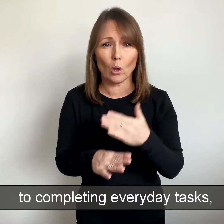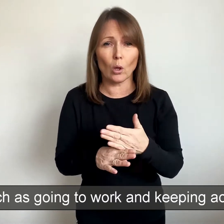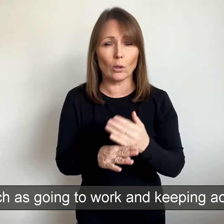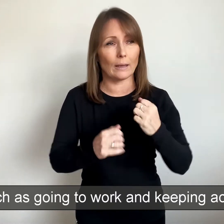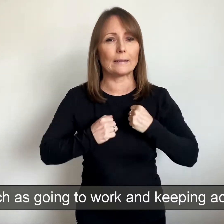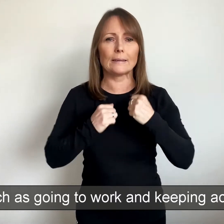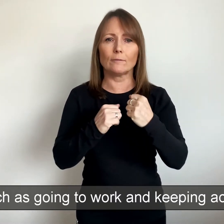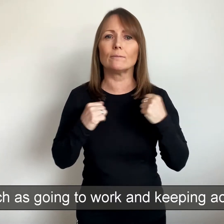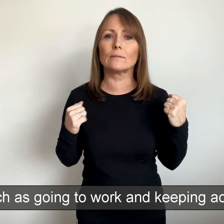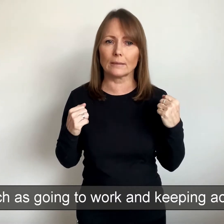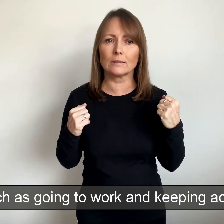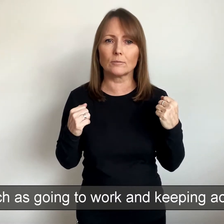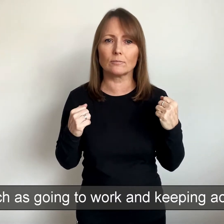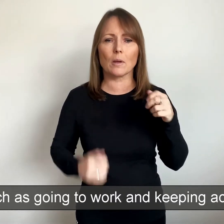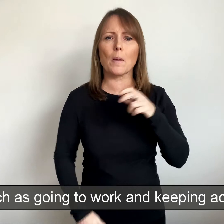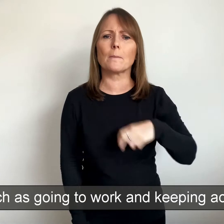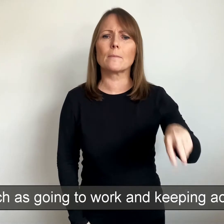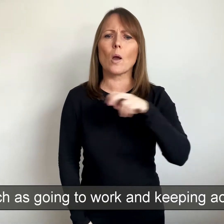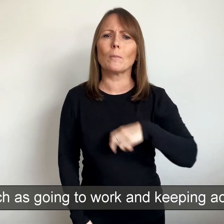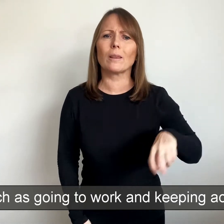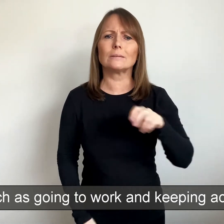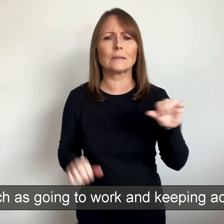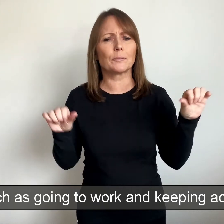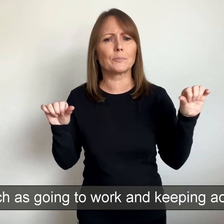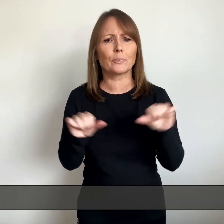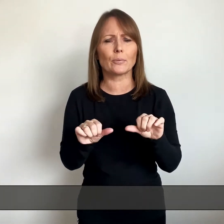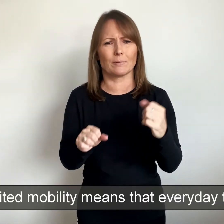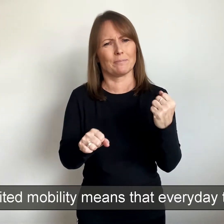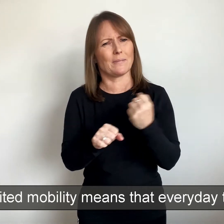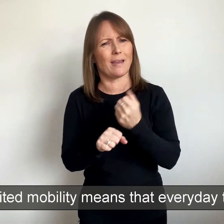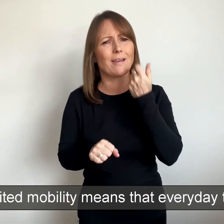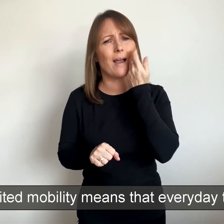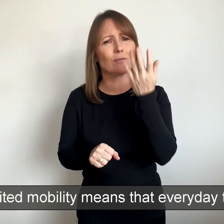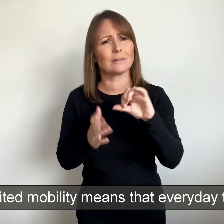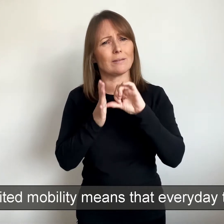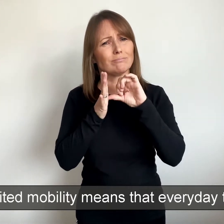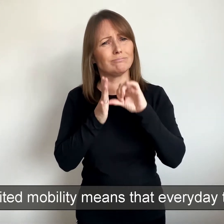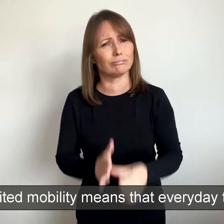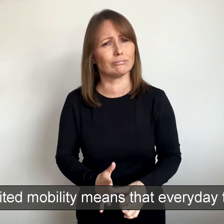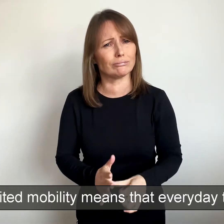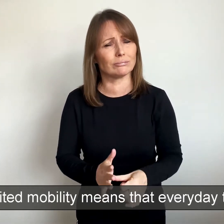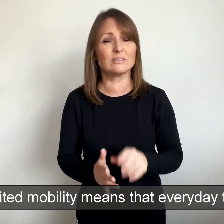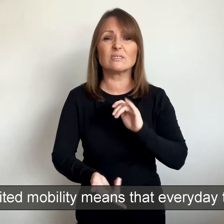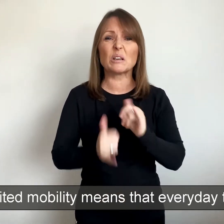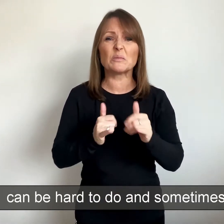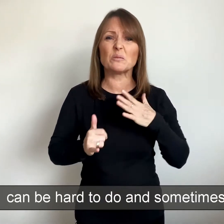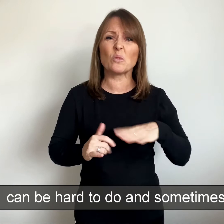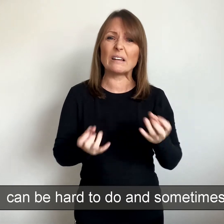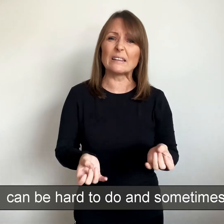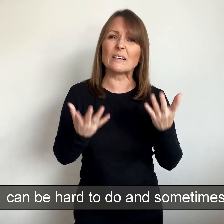such as going to work and keeping active. Limited mobility means that everyday tasks can be hard to do